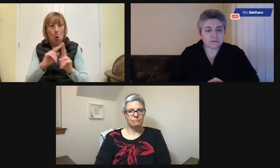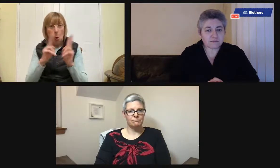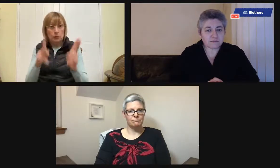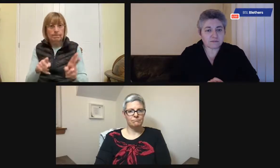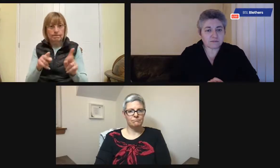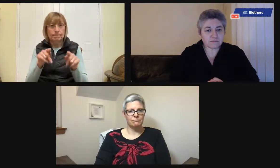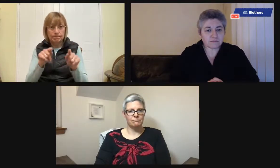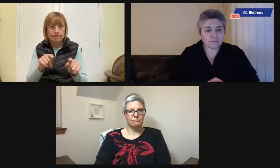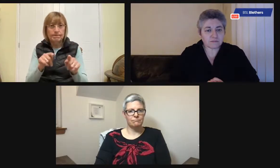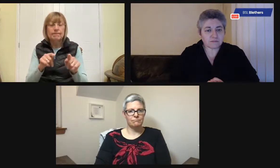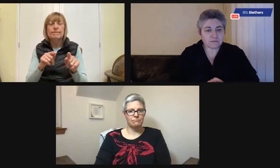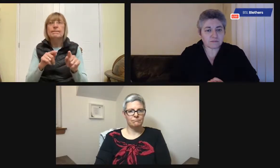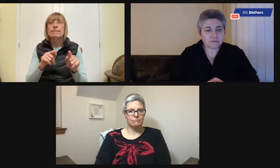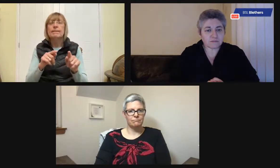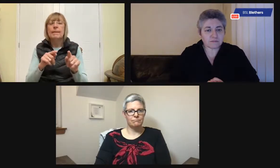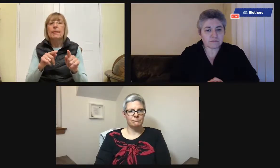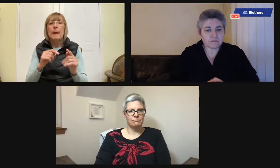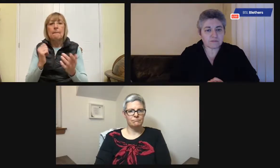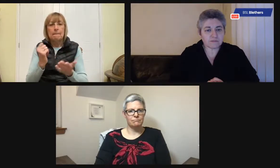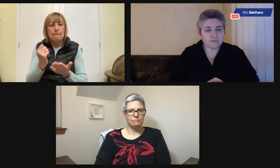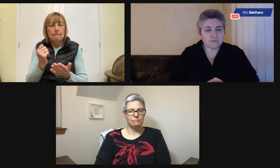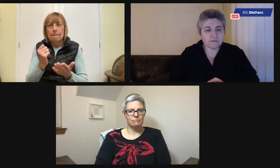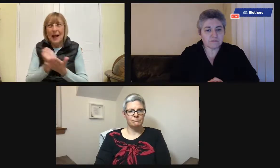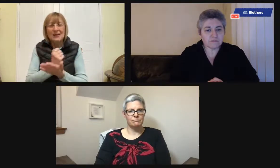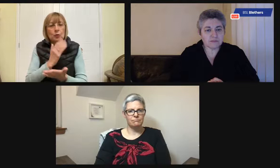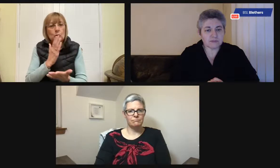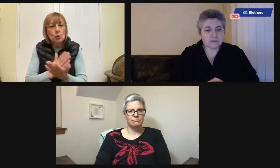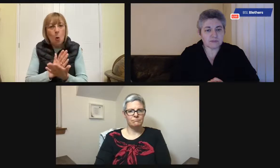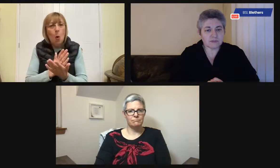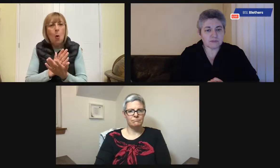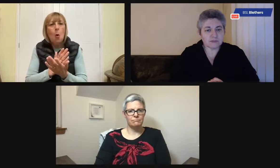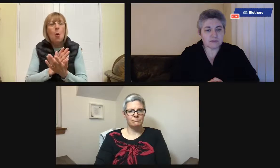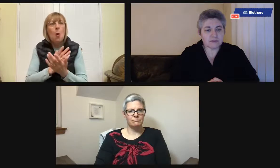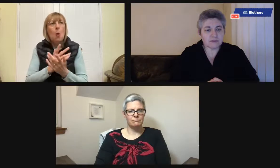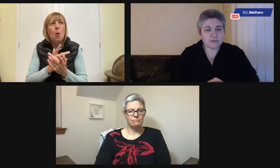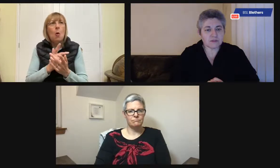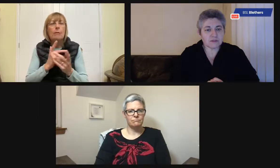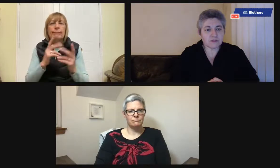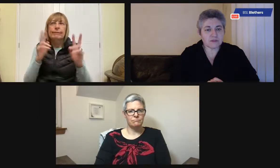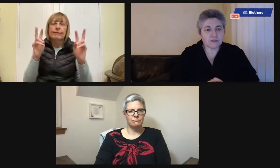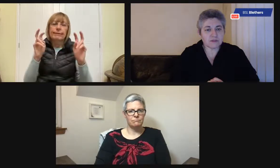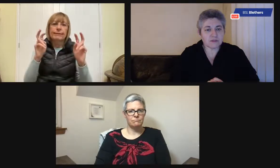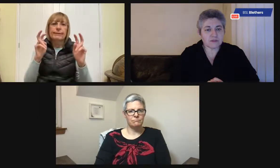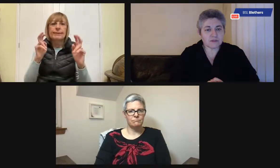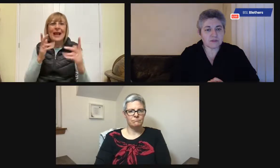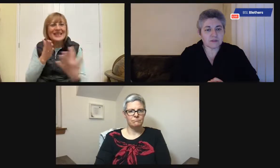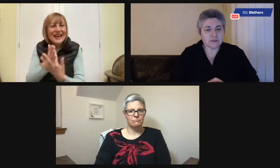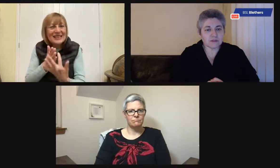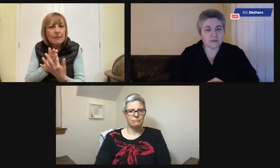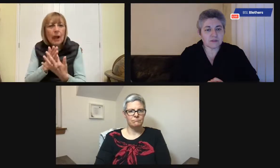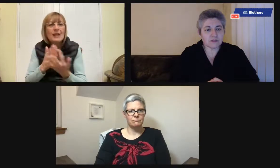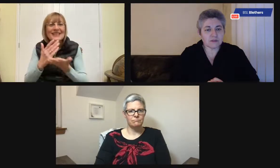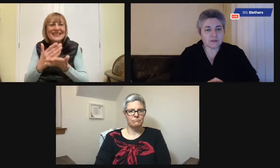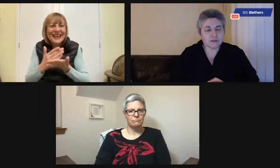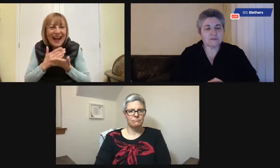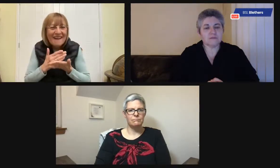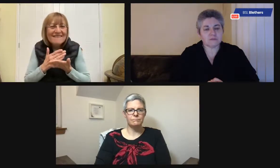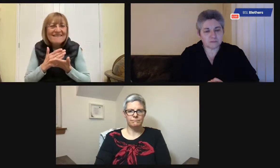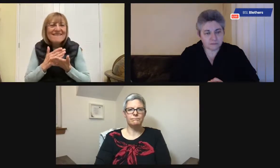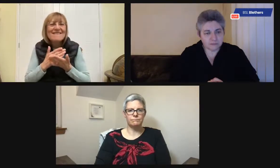Okay, I'd say the most important thing in your home is to make sure that it's